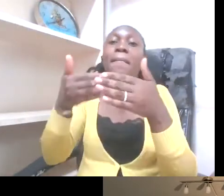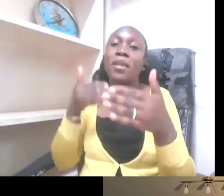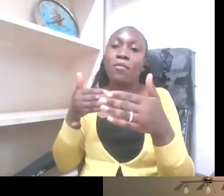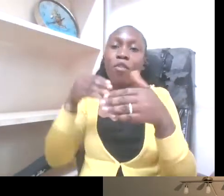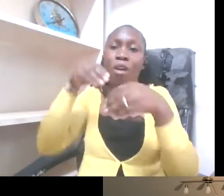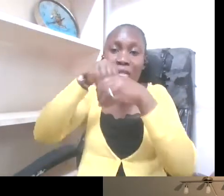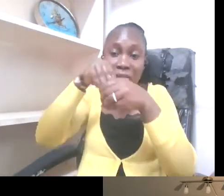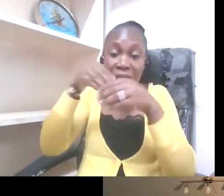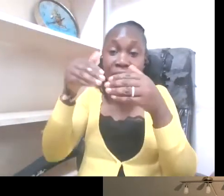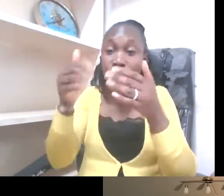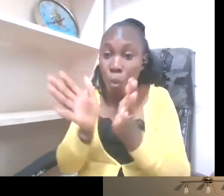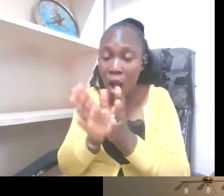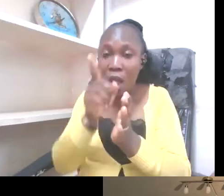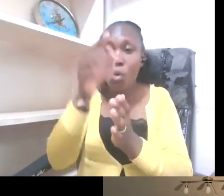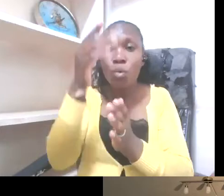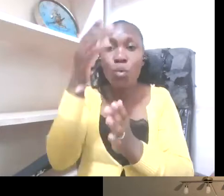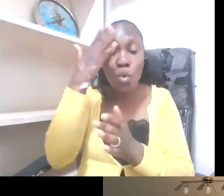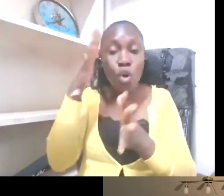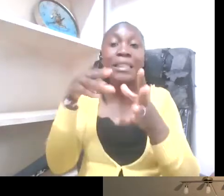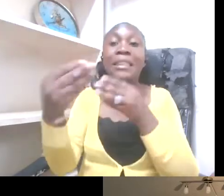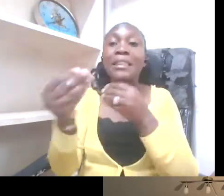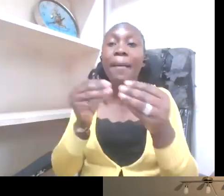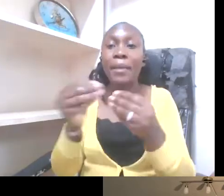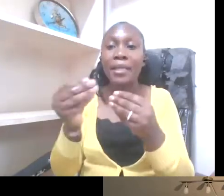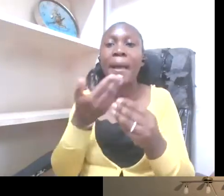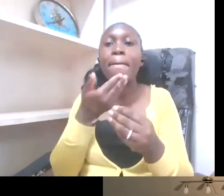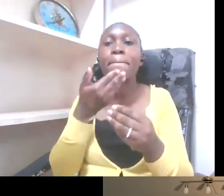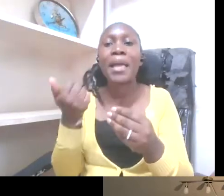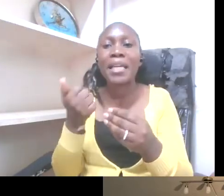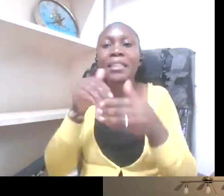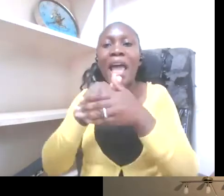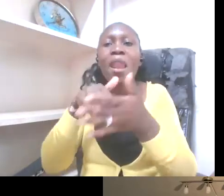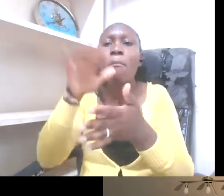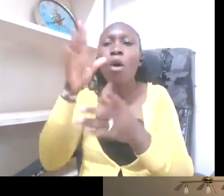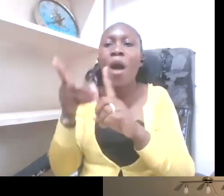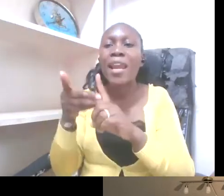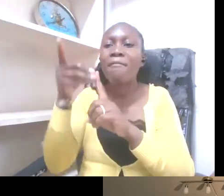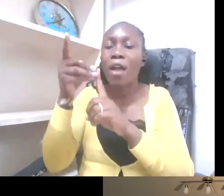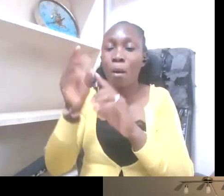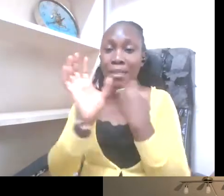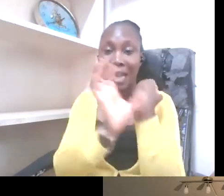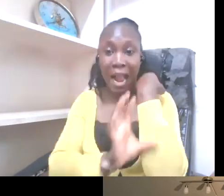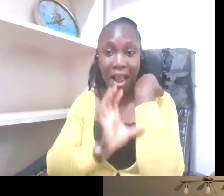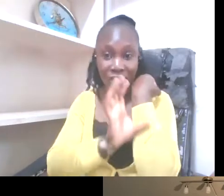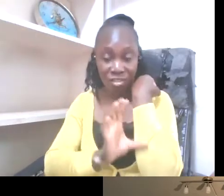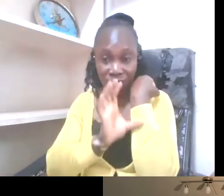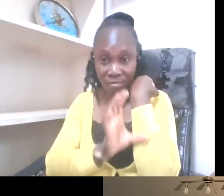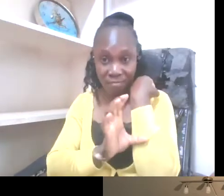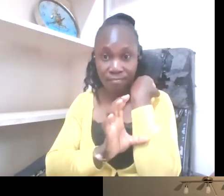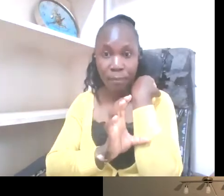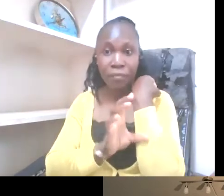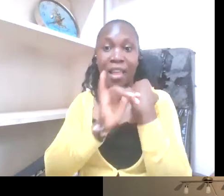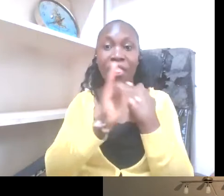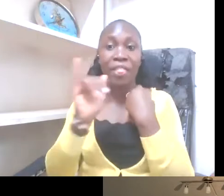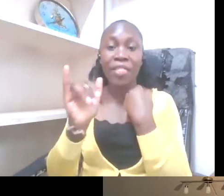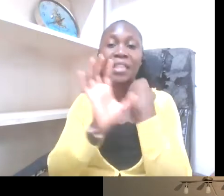infrastructure is better in more developed countries. And in those countries that I like to call